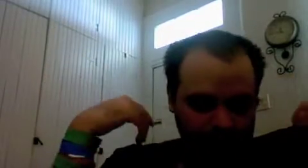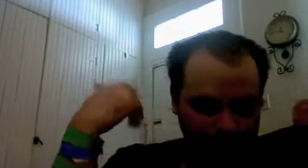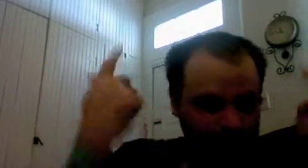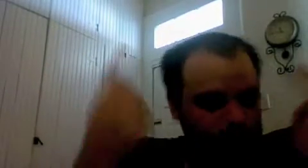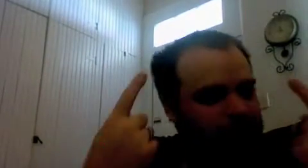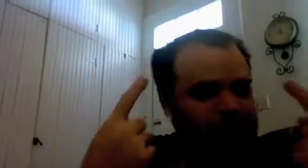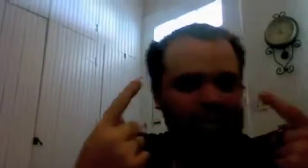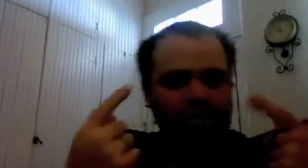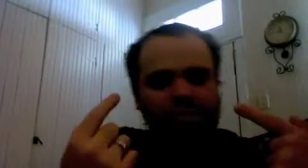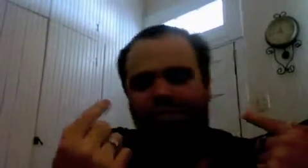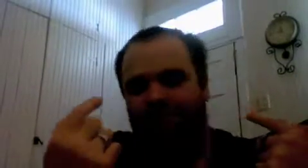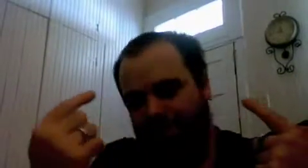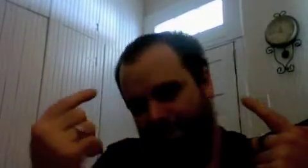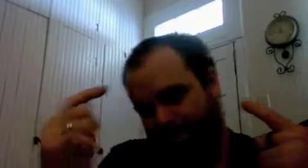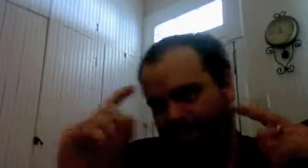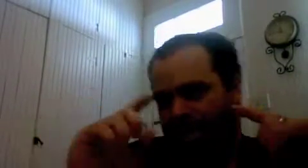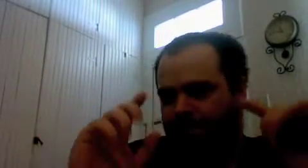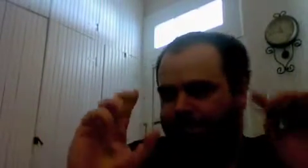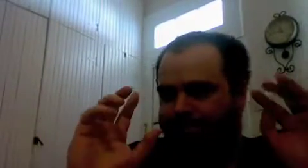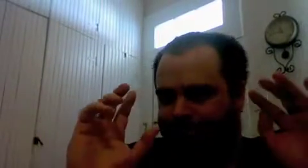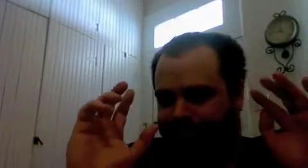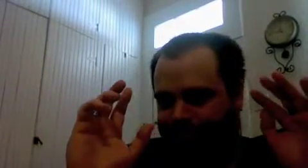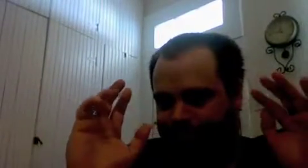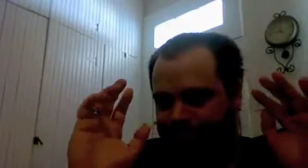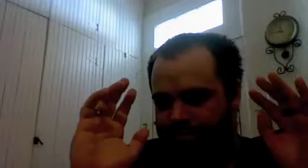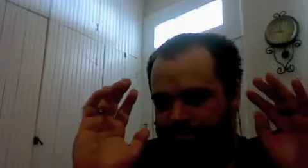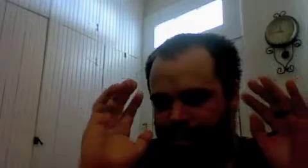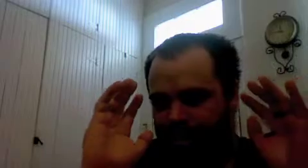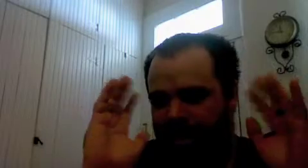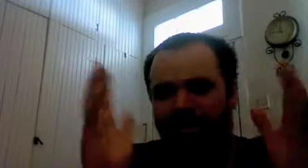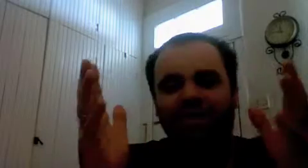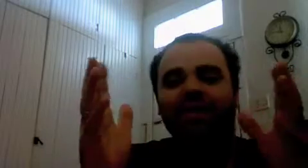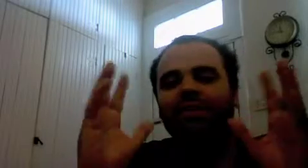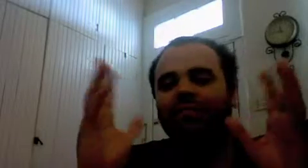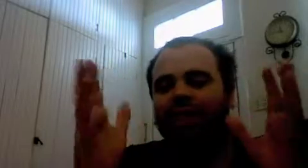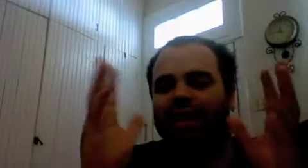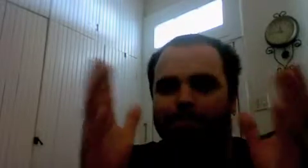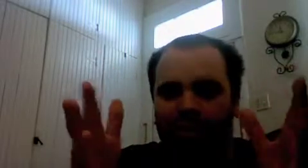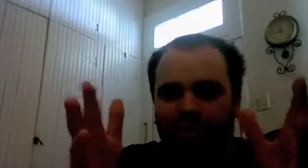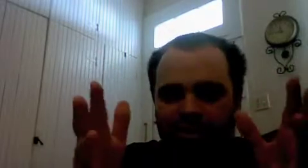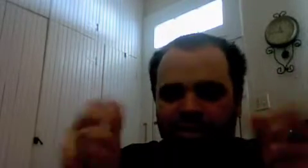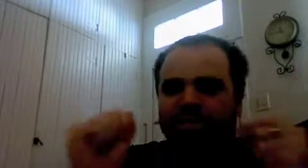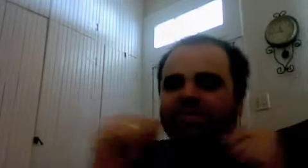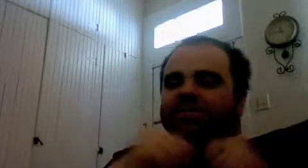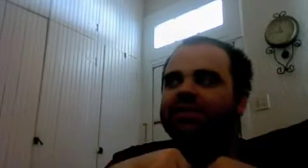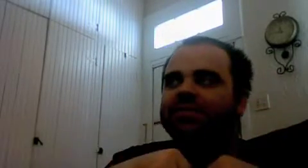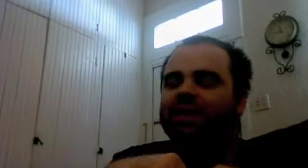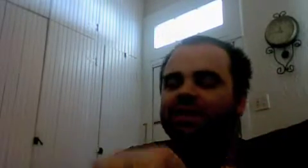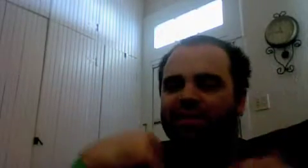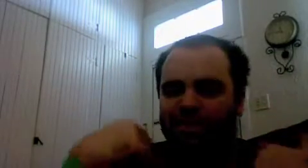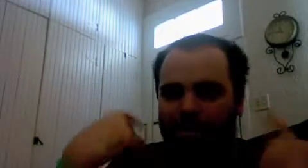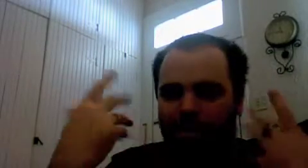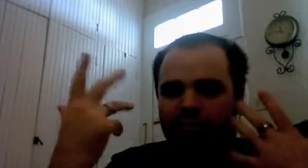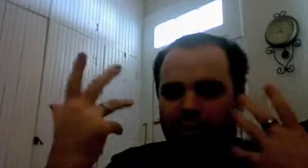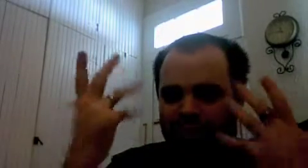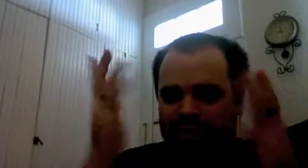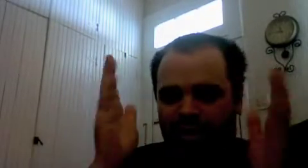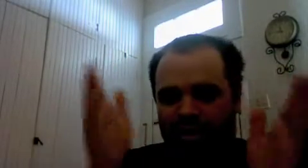the only reason I use um the idea of looking in a mirror is is because I think that metaphor is going to come in